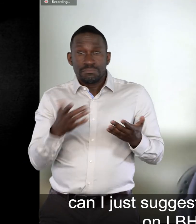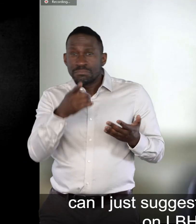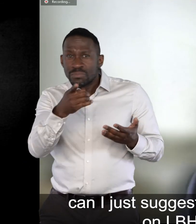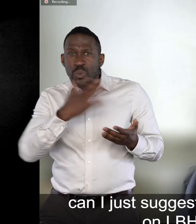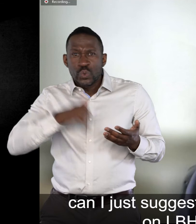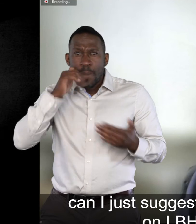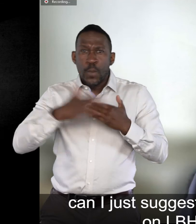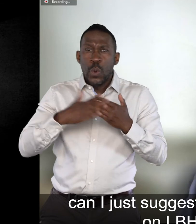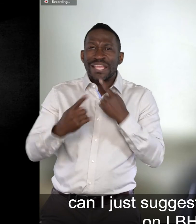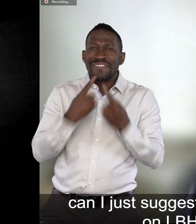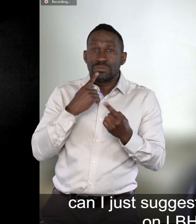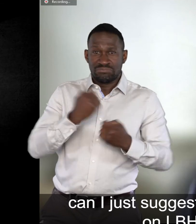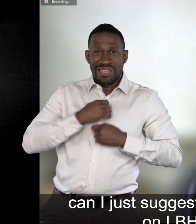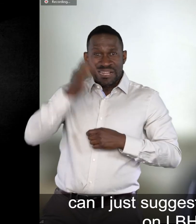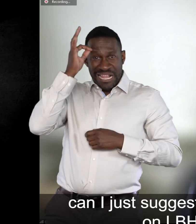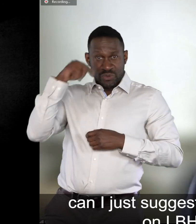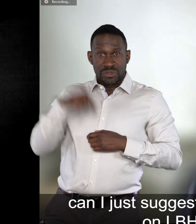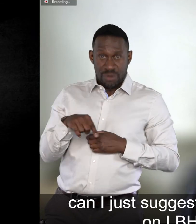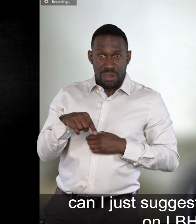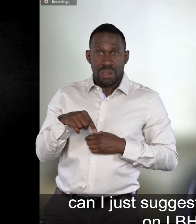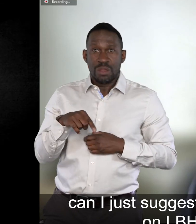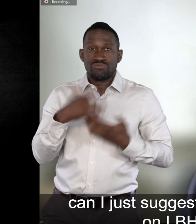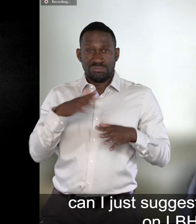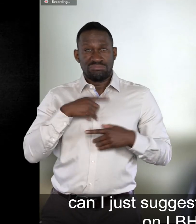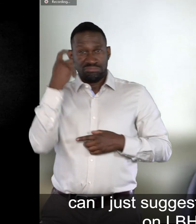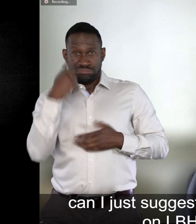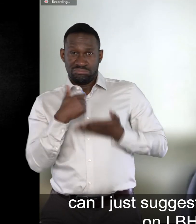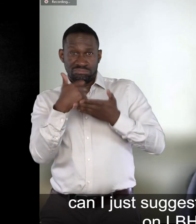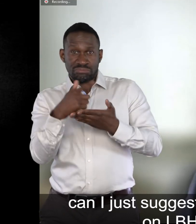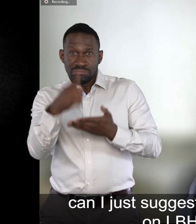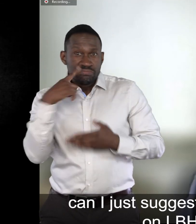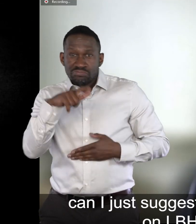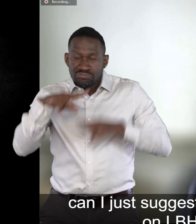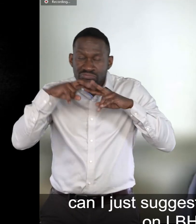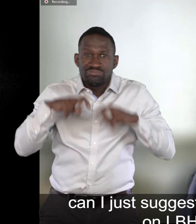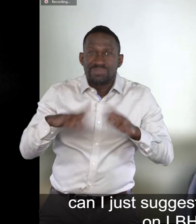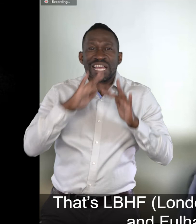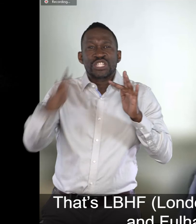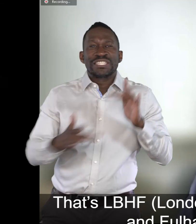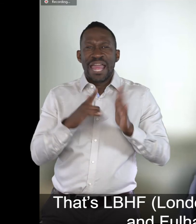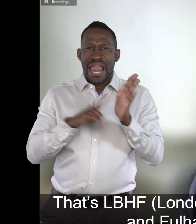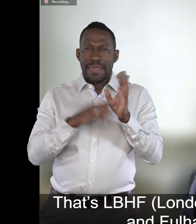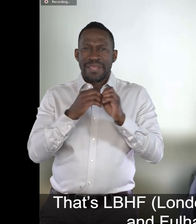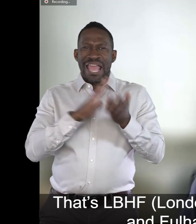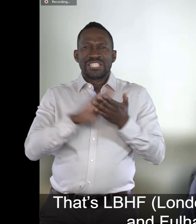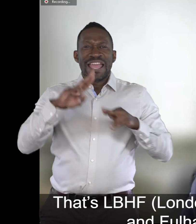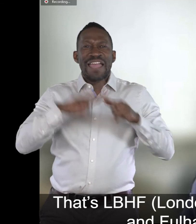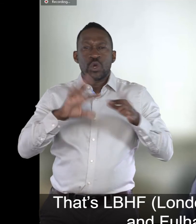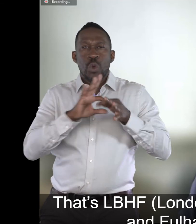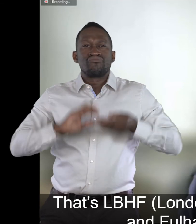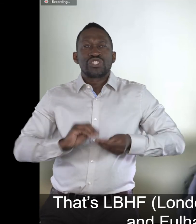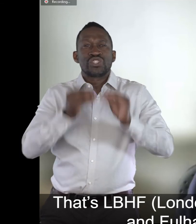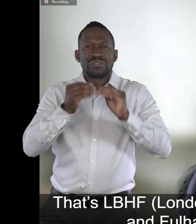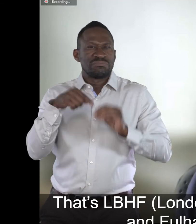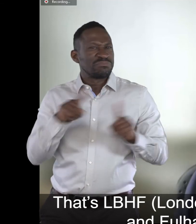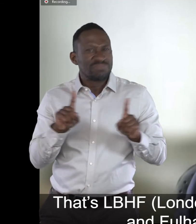search on the internet on LBHF co-production that's LBHF